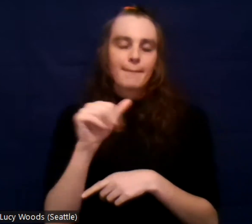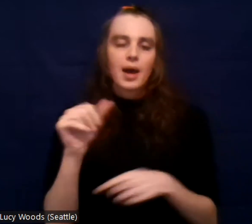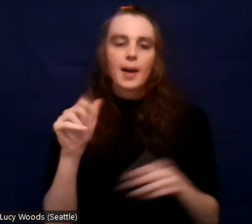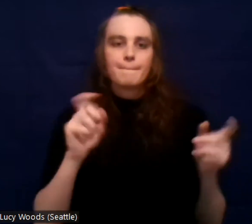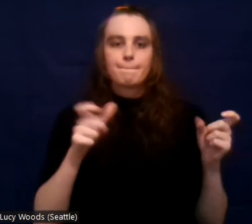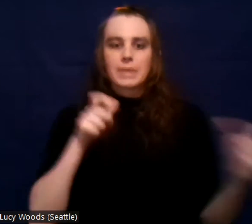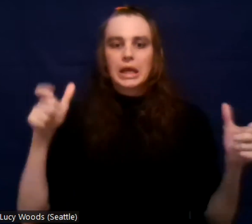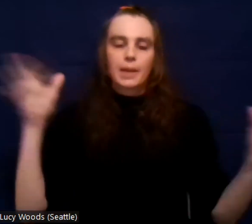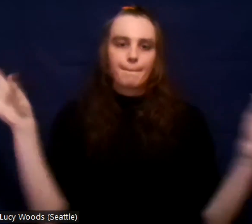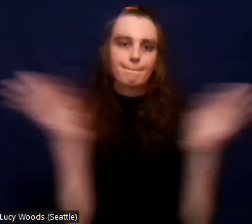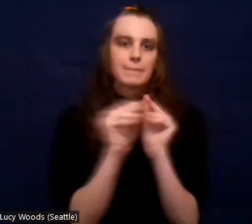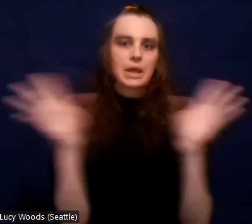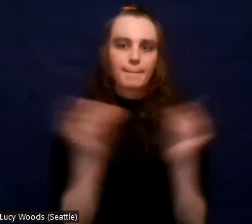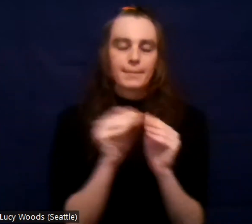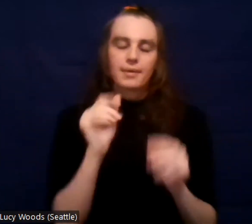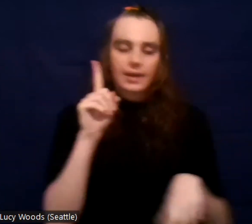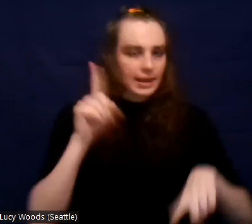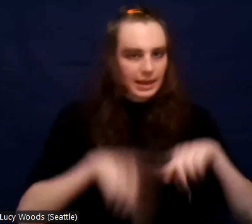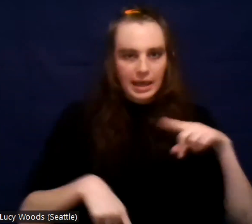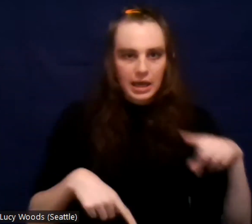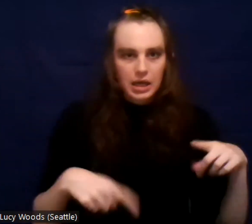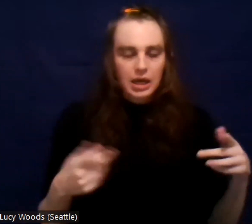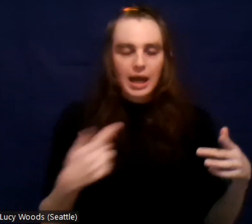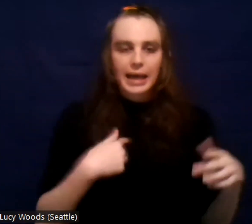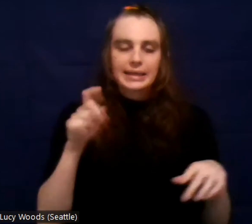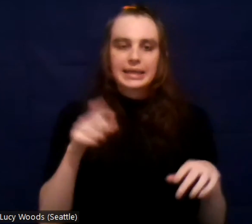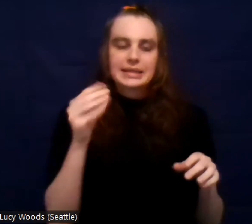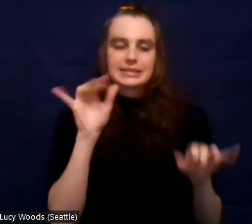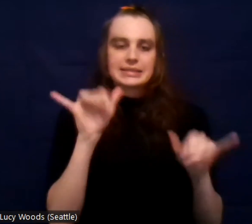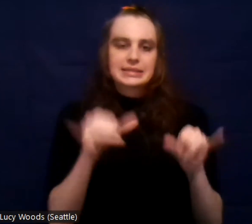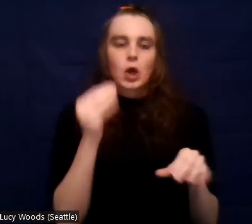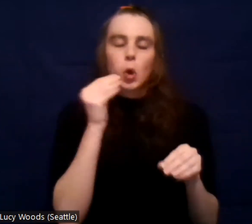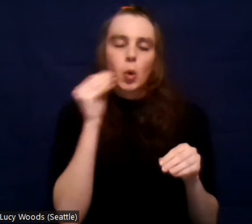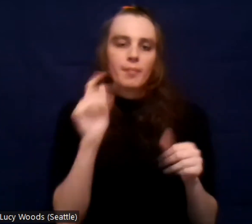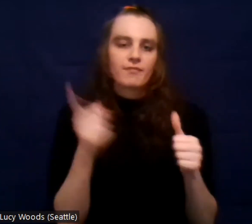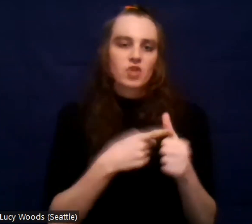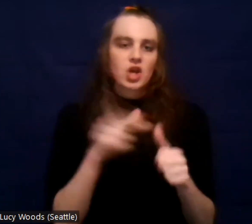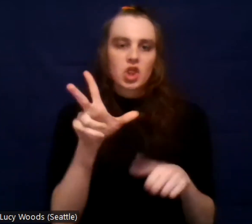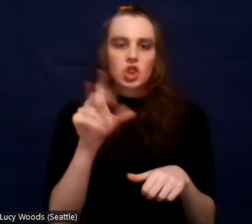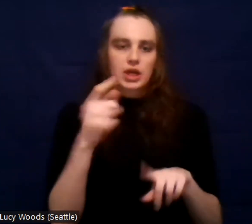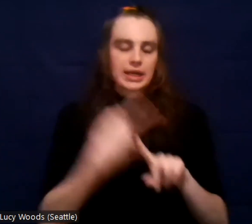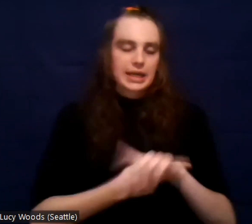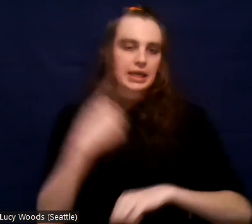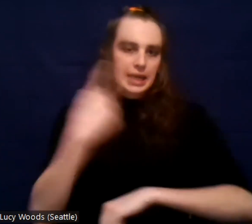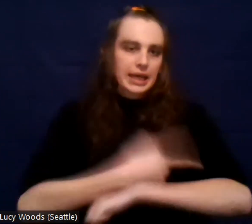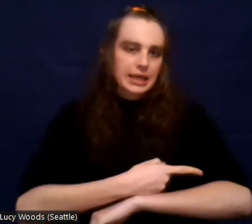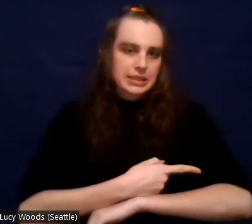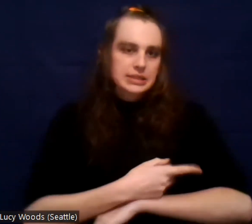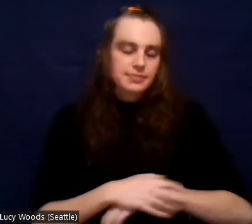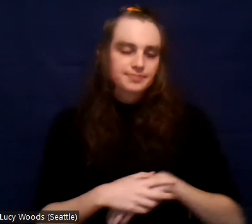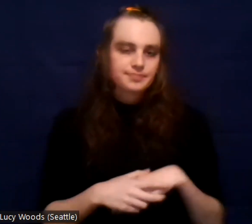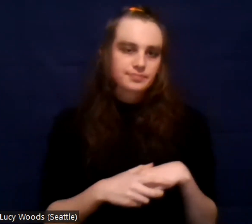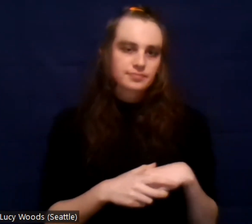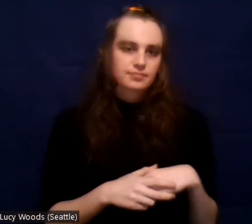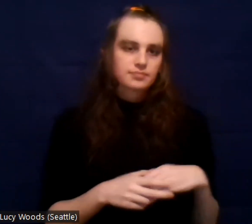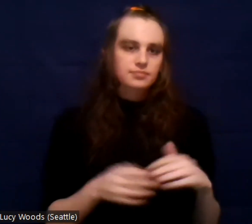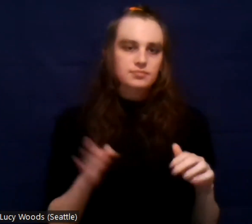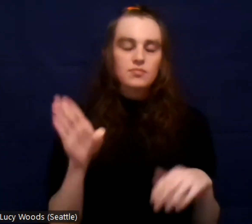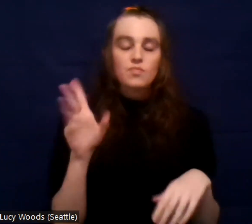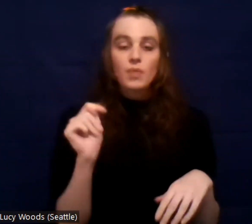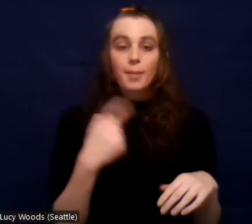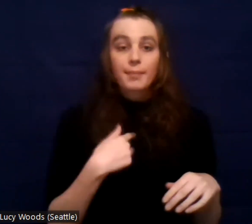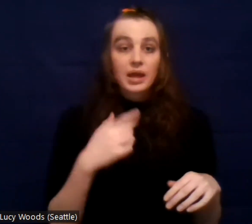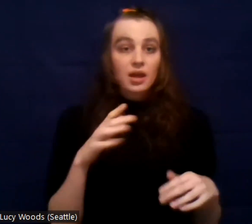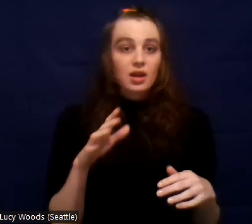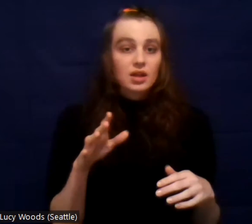wasn't able to sleep out of my house for the first 30 days, but I had like that fellowship that I really